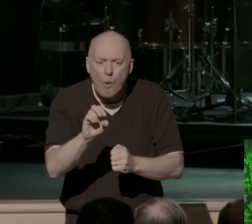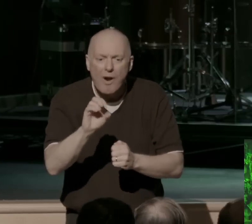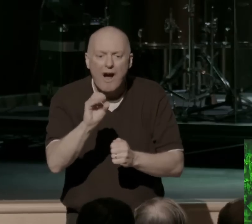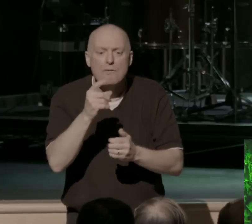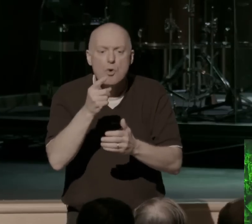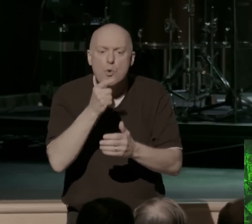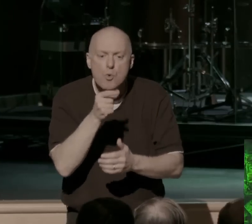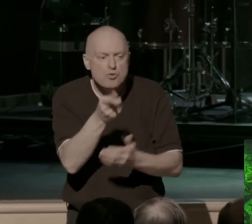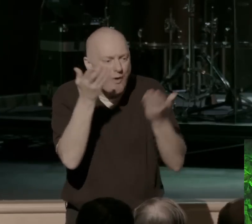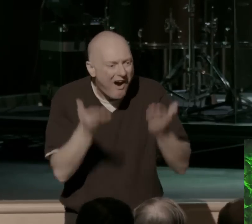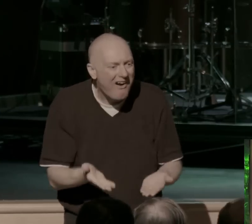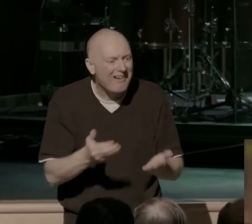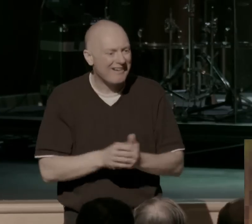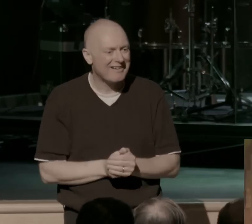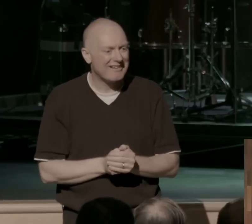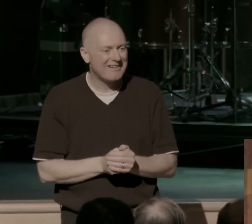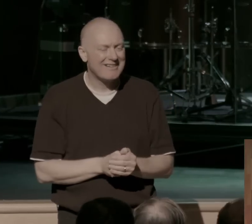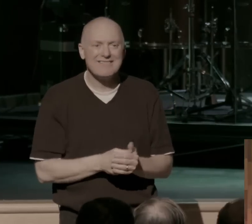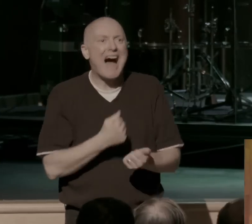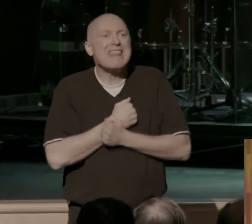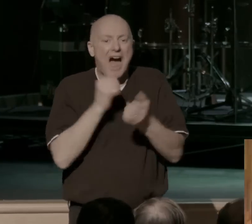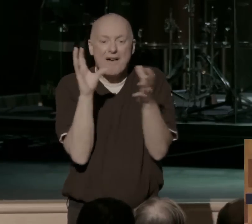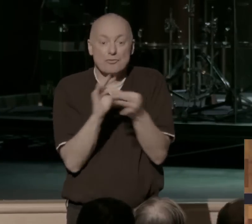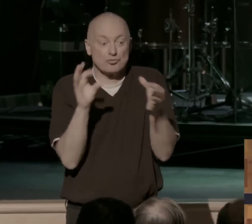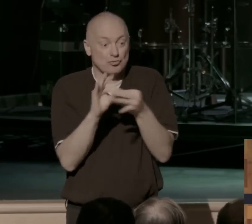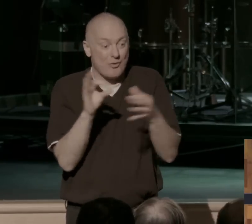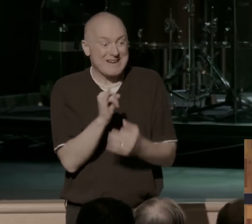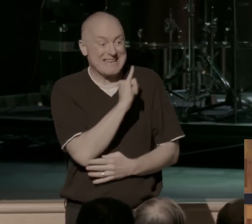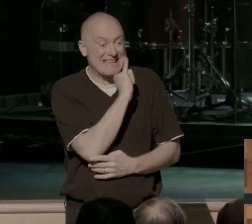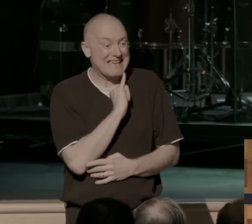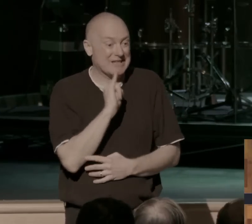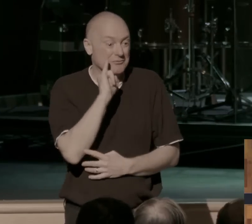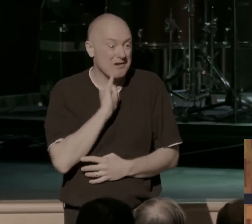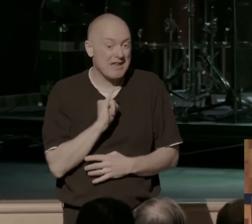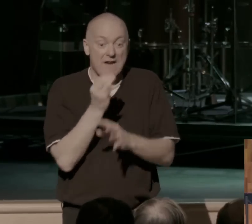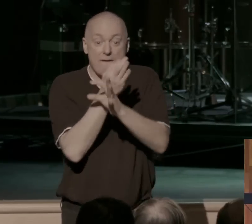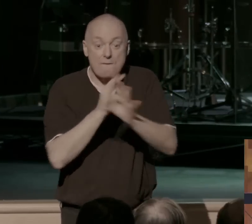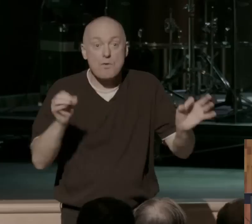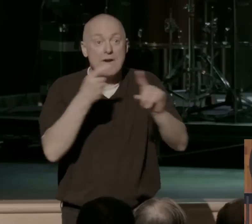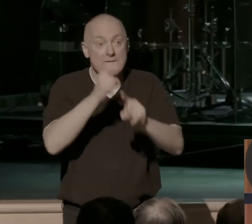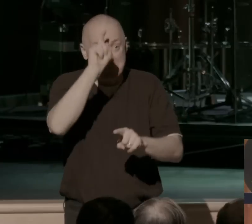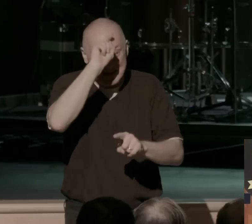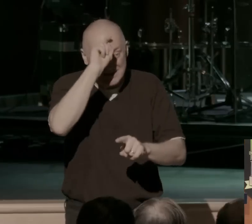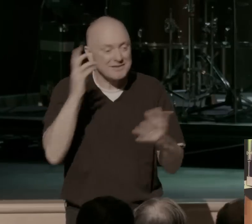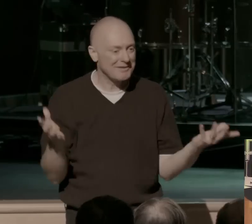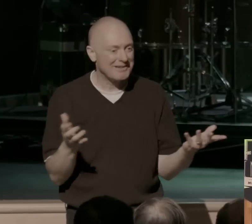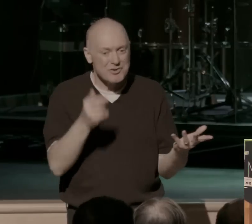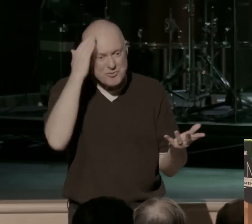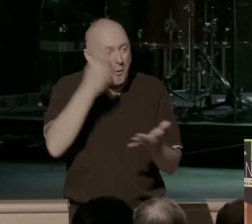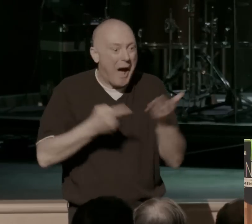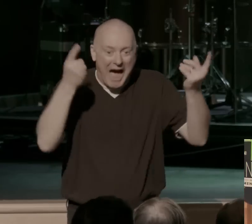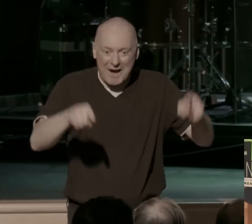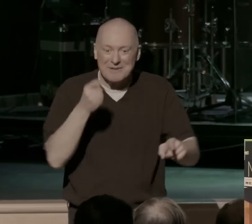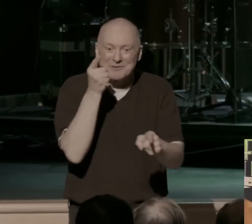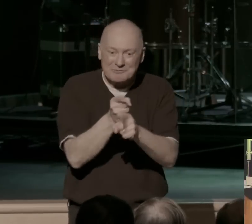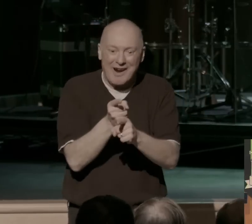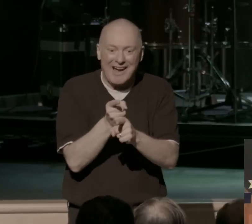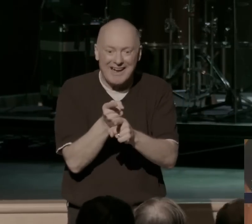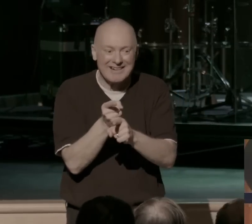I still love the story of the Israelites being set free from Egypt because we know what happens, right? After the plague comes through and